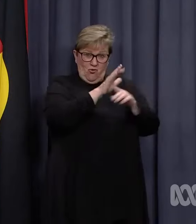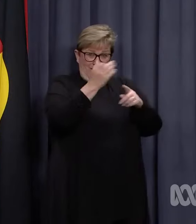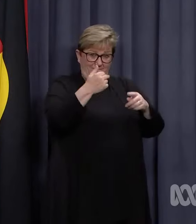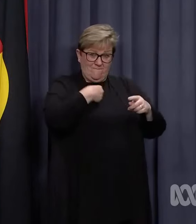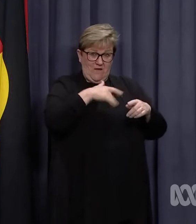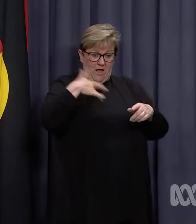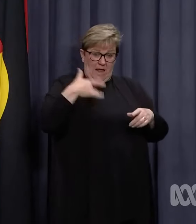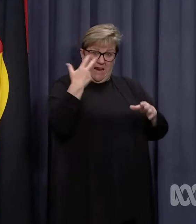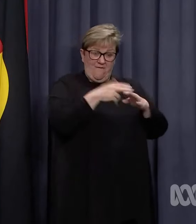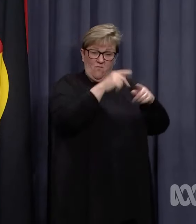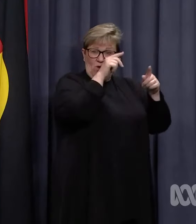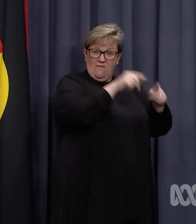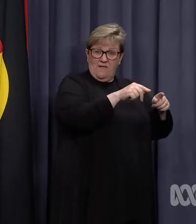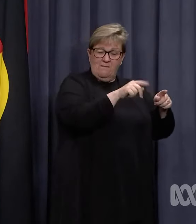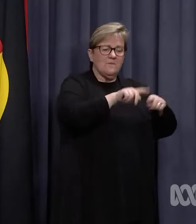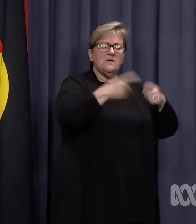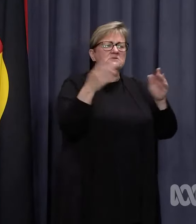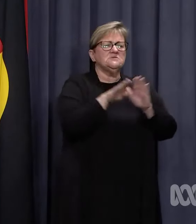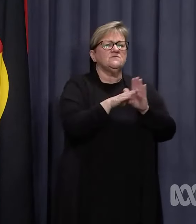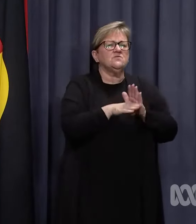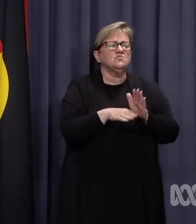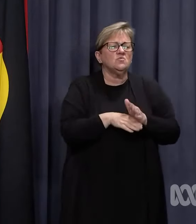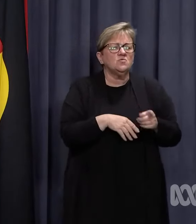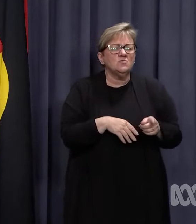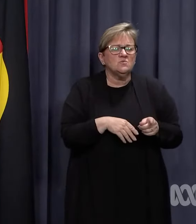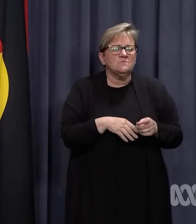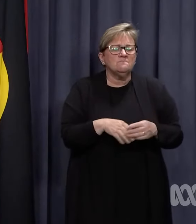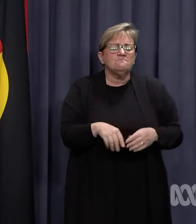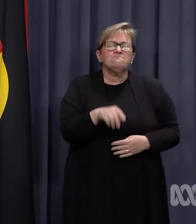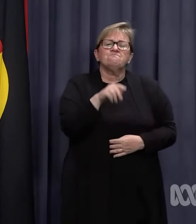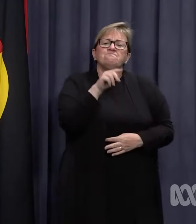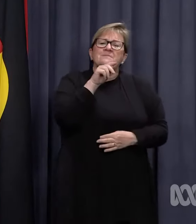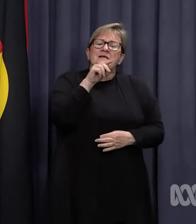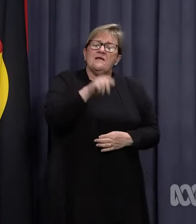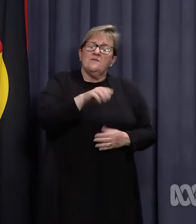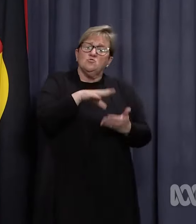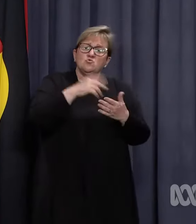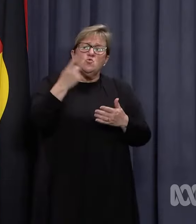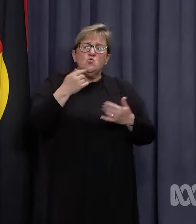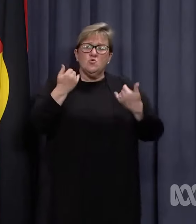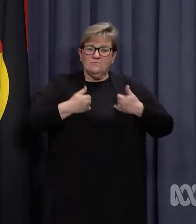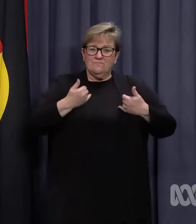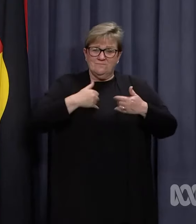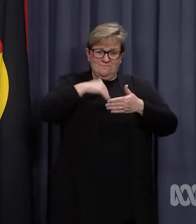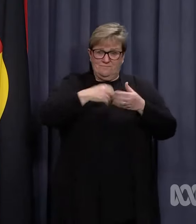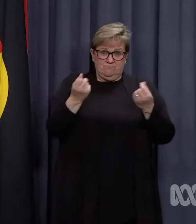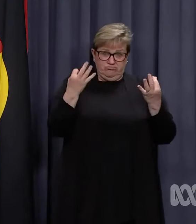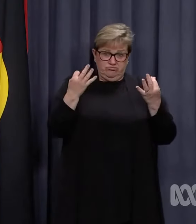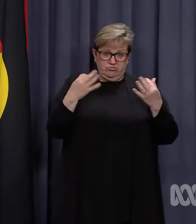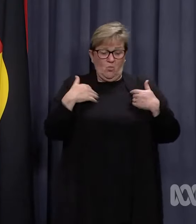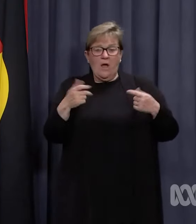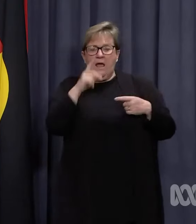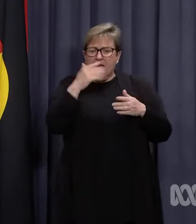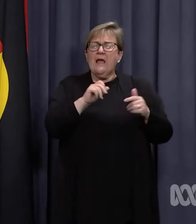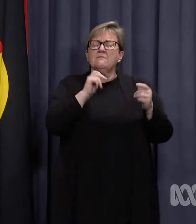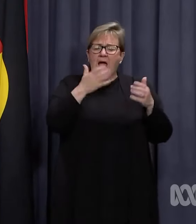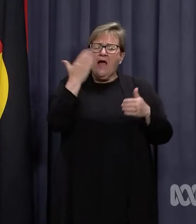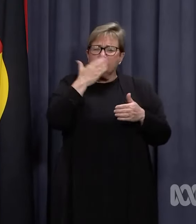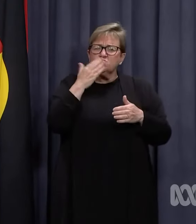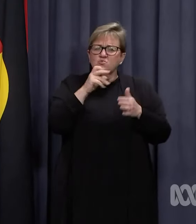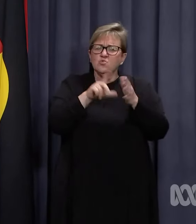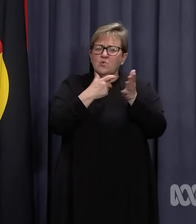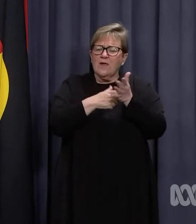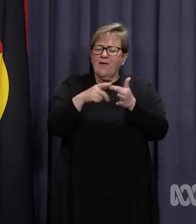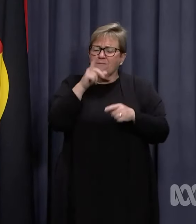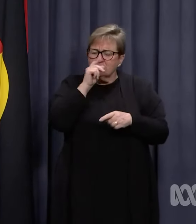to COVID-19. These asymptomatic students will be able to attend after school care, they'll